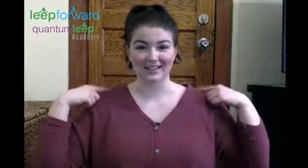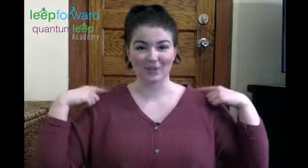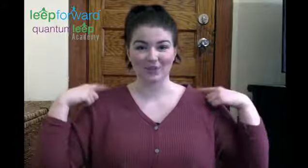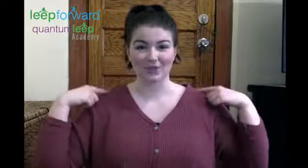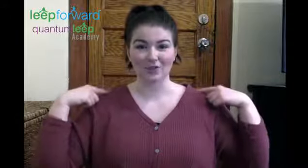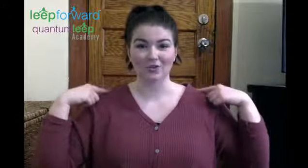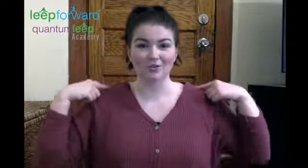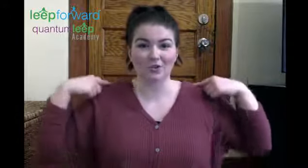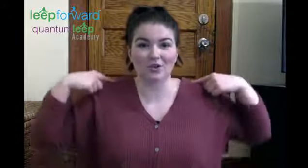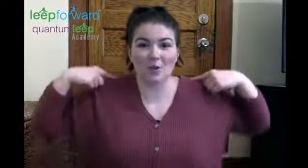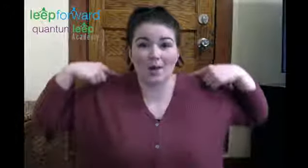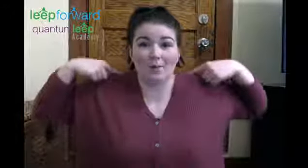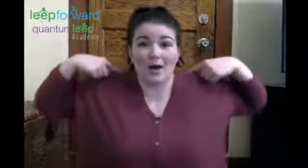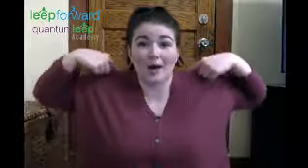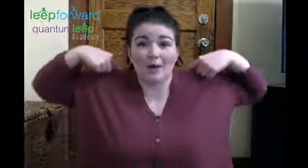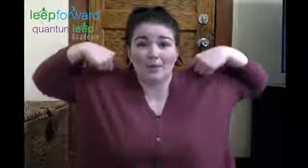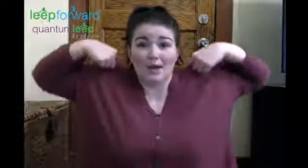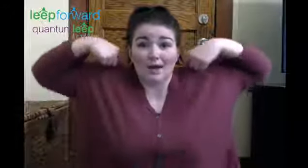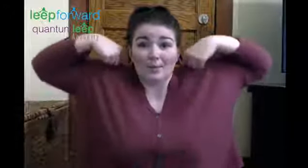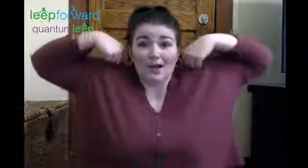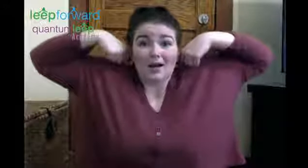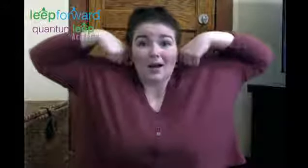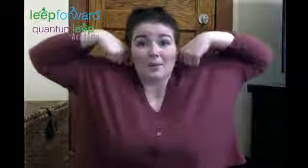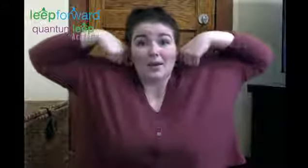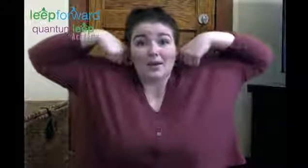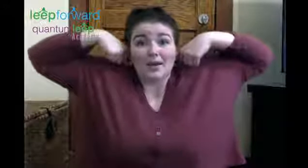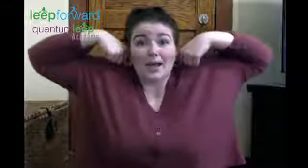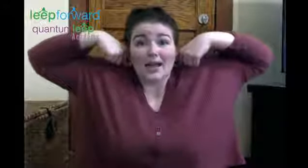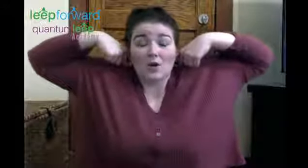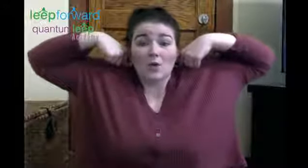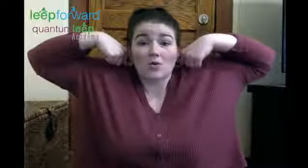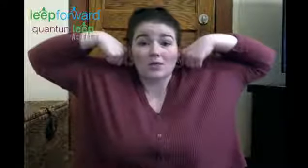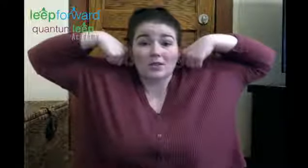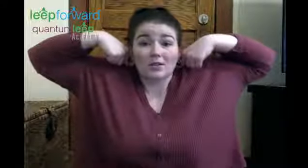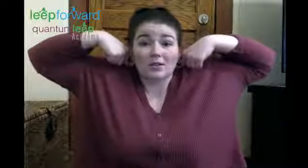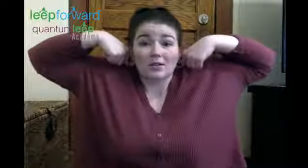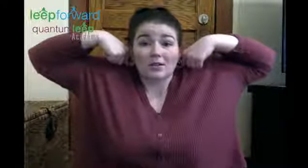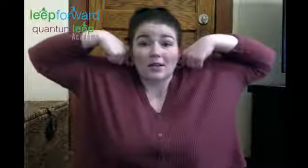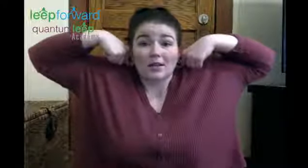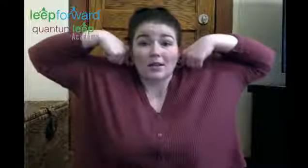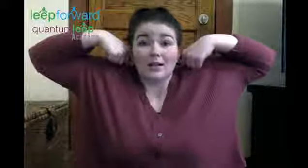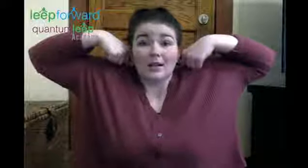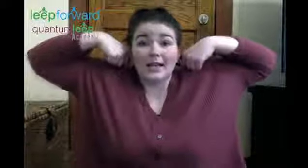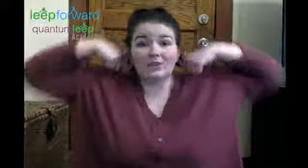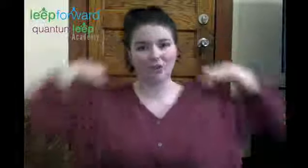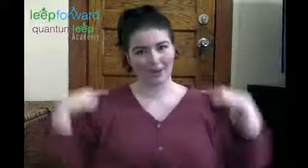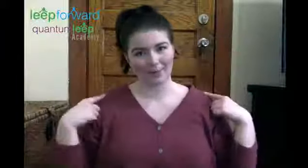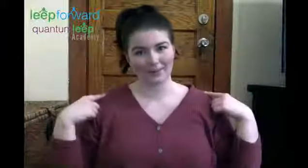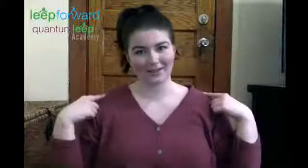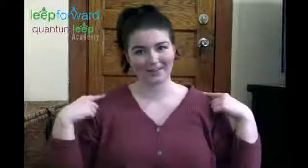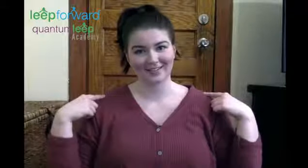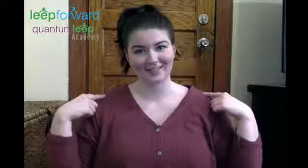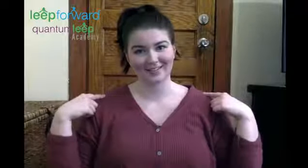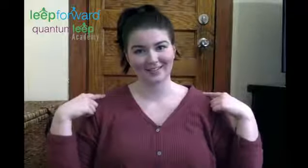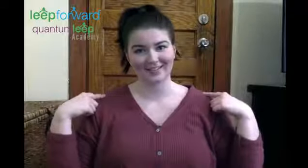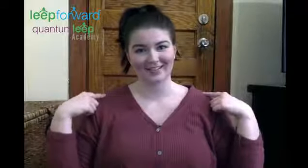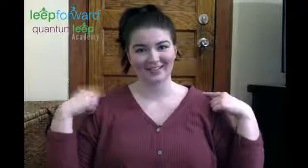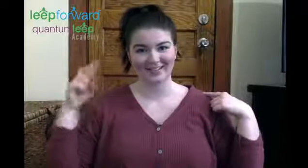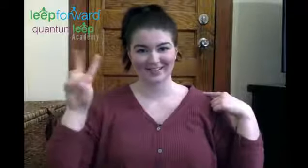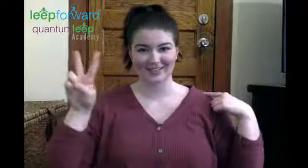tops of our shoulders and we're going to go up, up, up, up, and hold, and drop them. Let's do